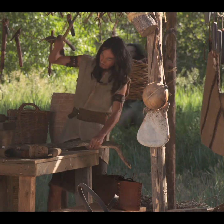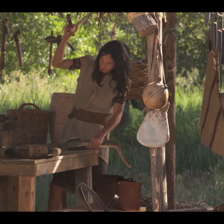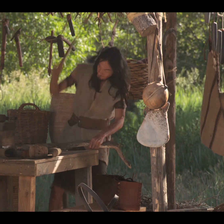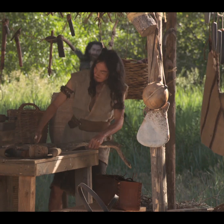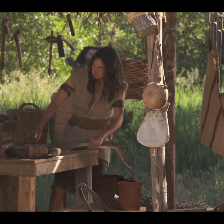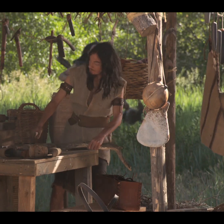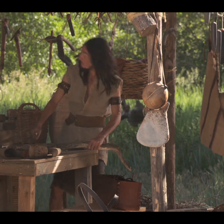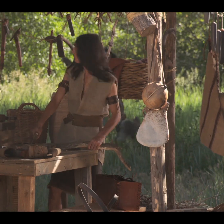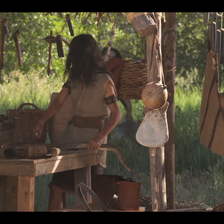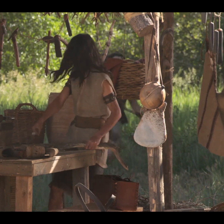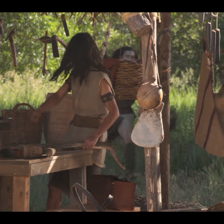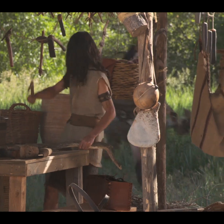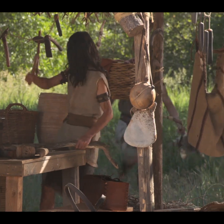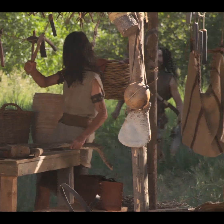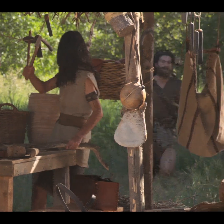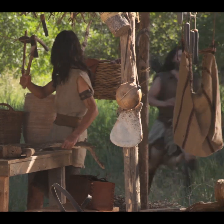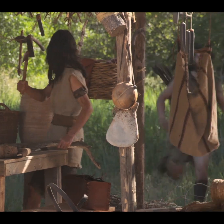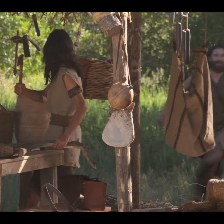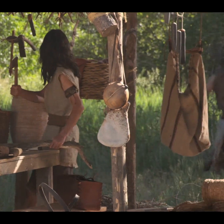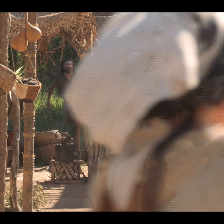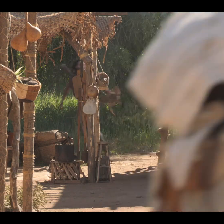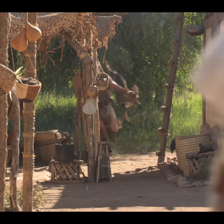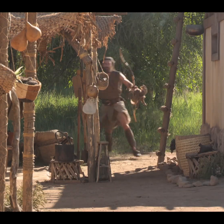Sam! Zoram!